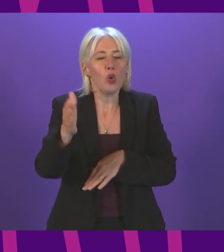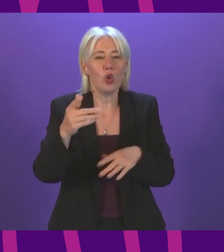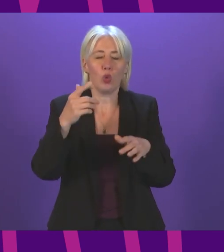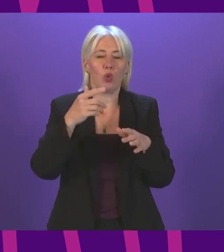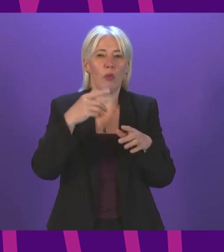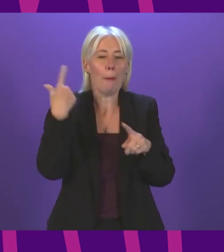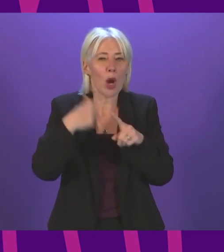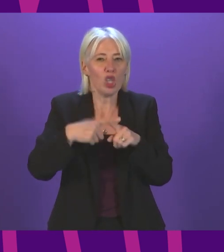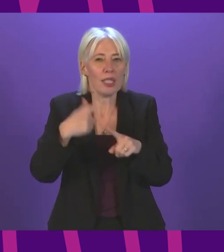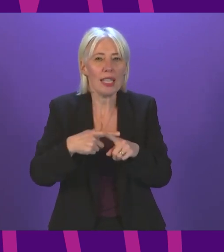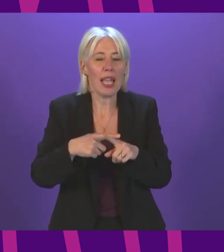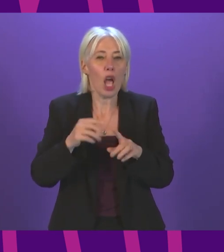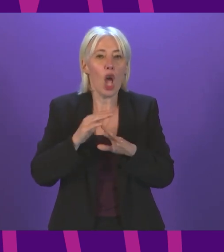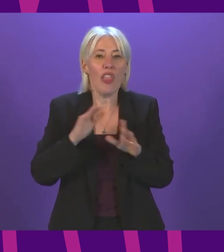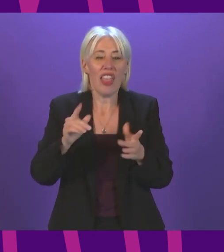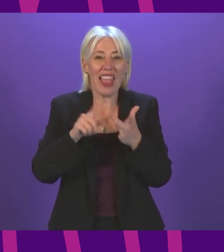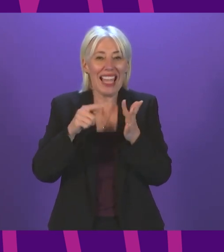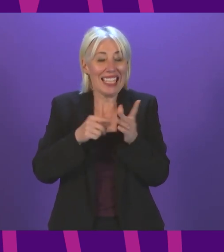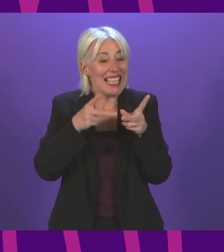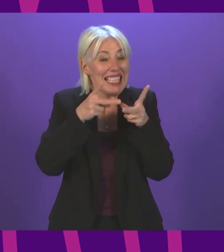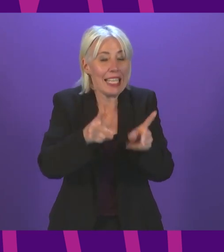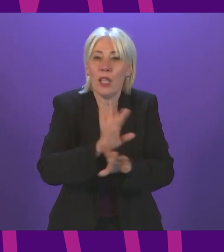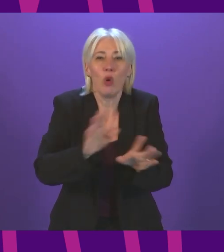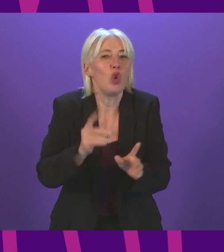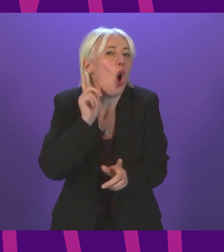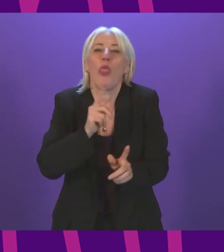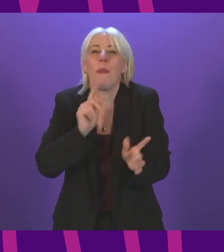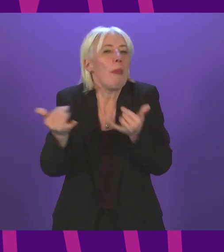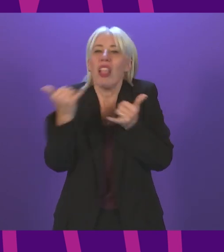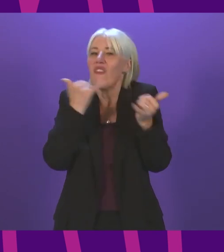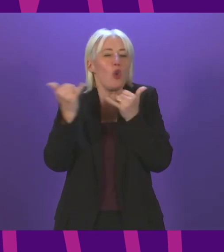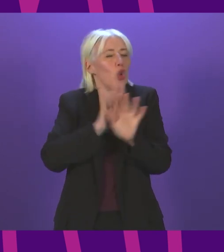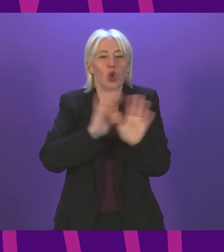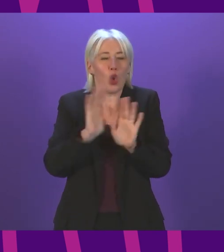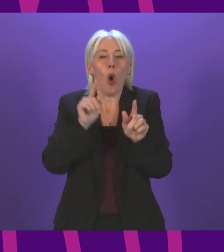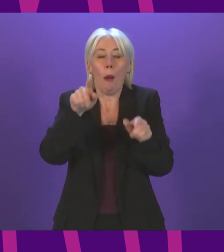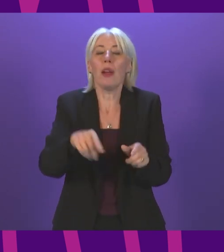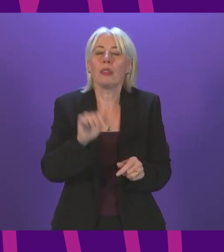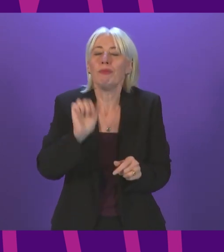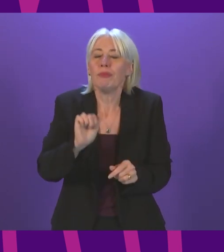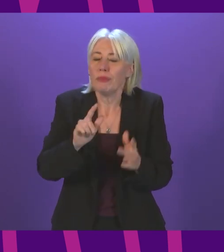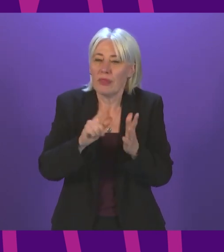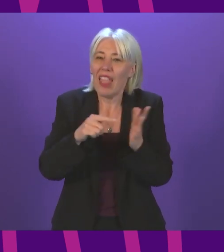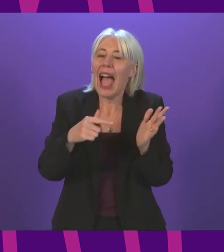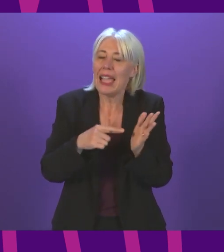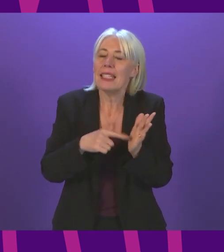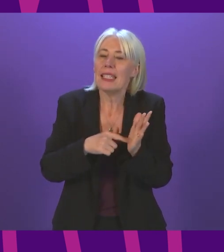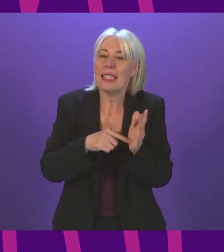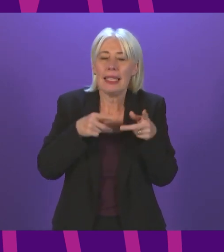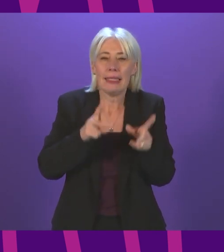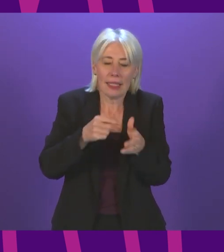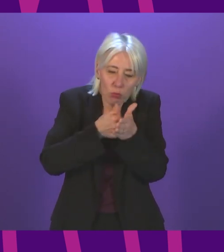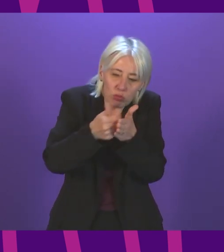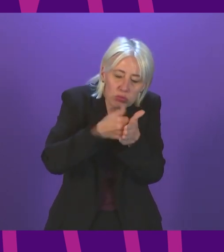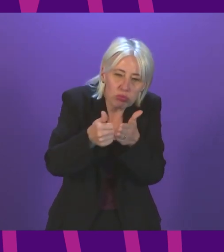systems, not the call handlers themselves. Cabinet Secretary. I mean, the issue of the IT systems is looked at very regularly, but